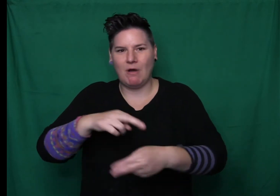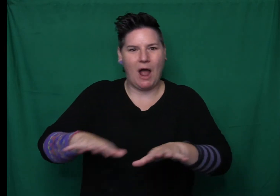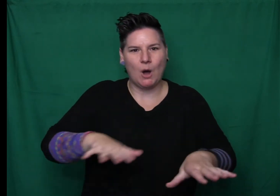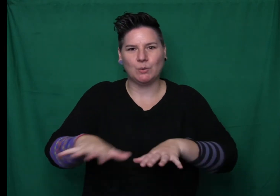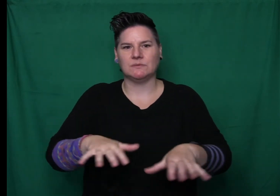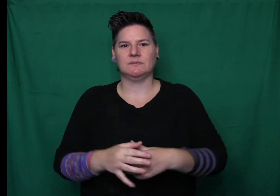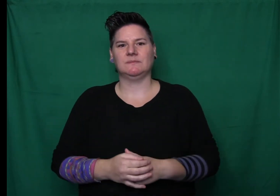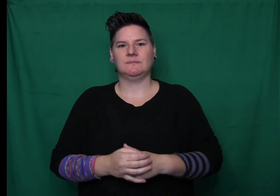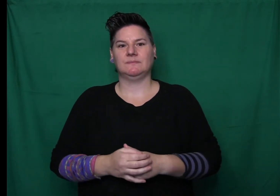What is it now?